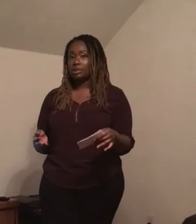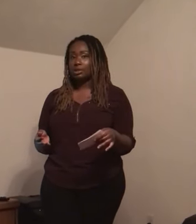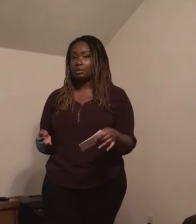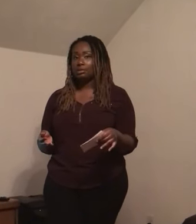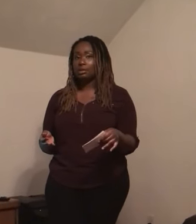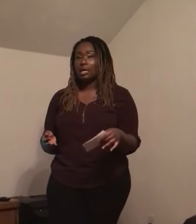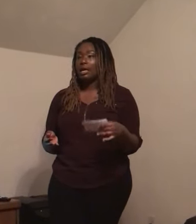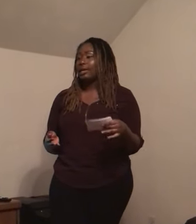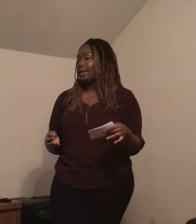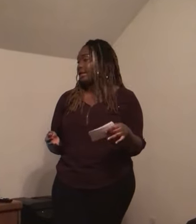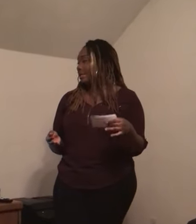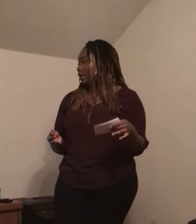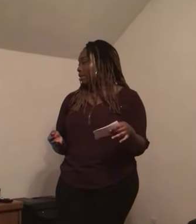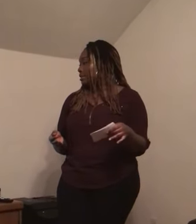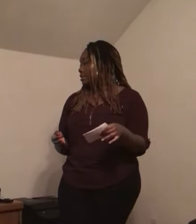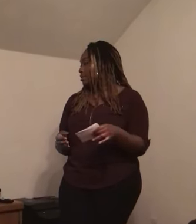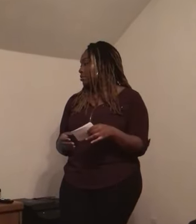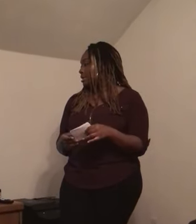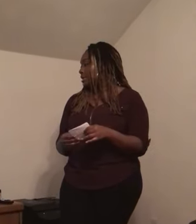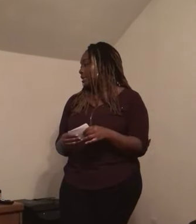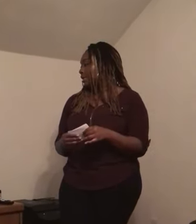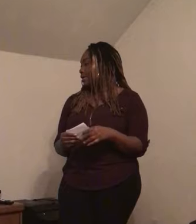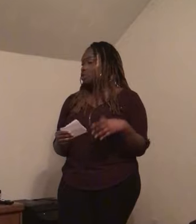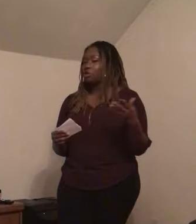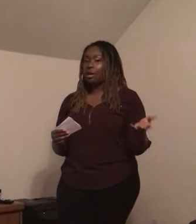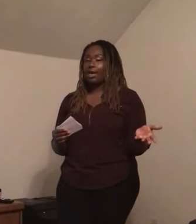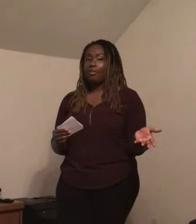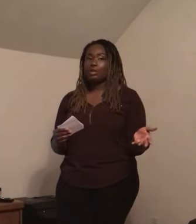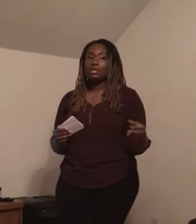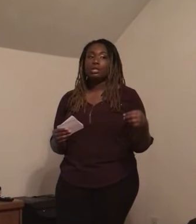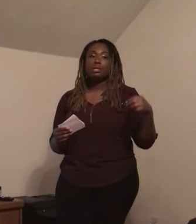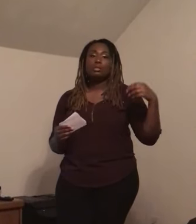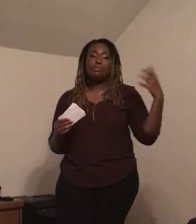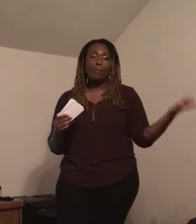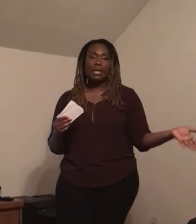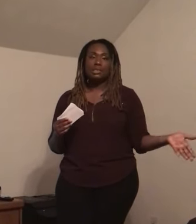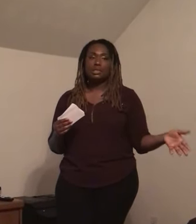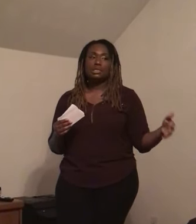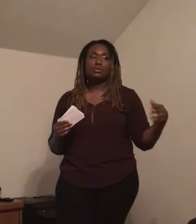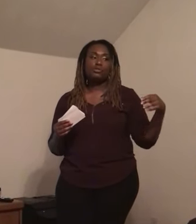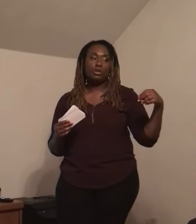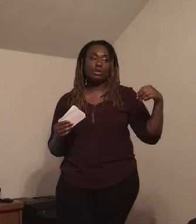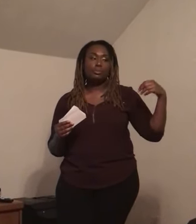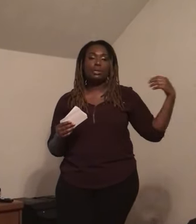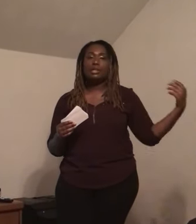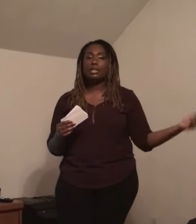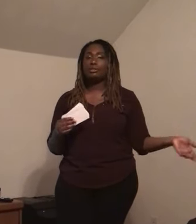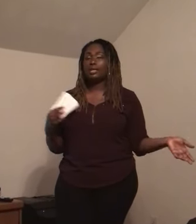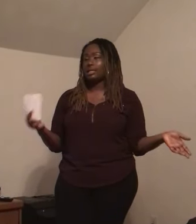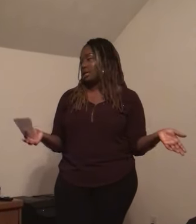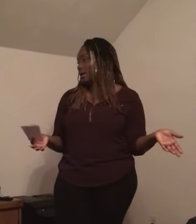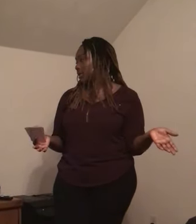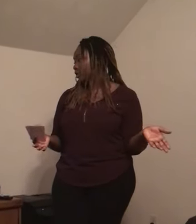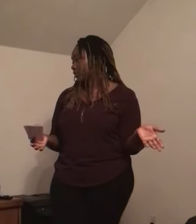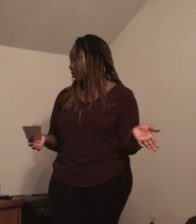skills, and it also can join together populations from hearing and non-hearing,